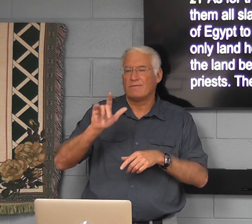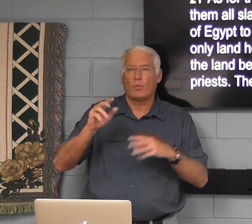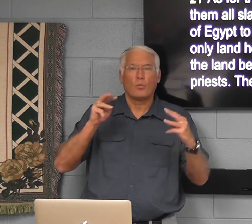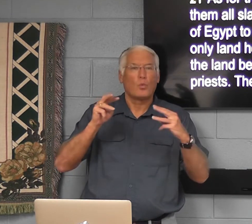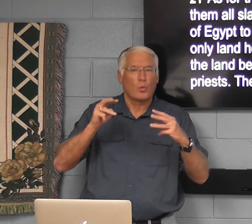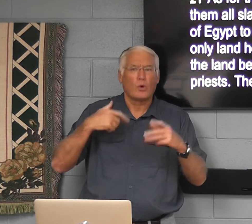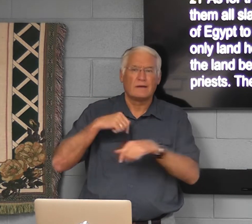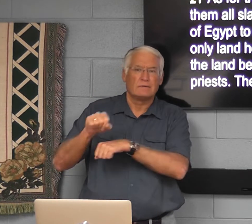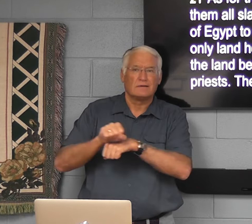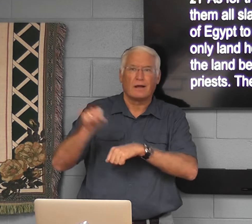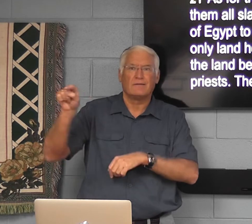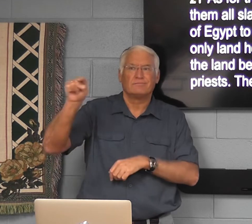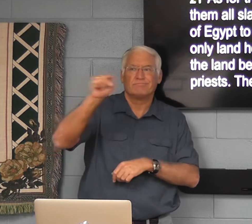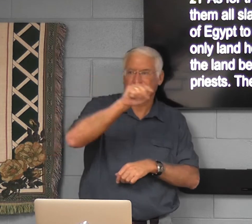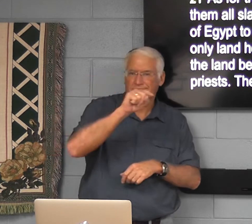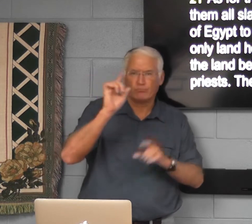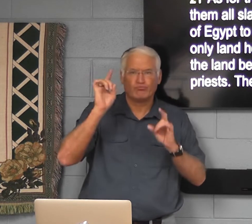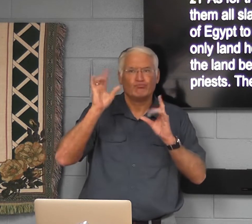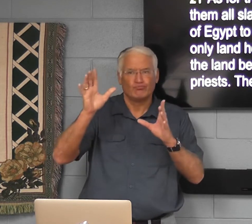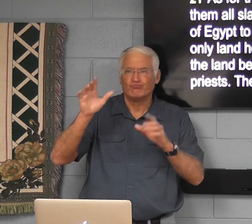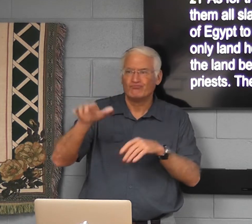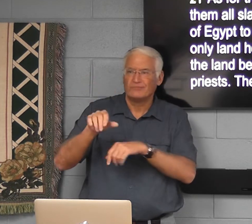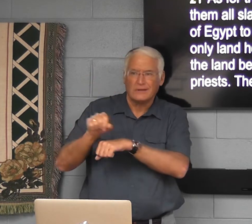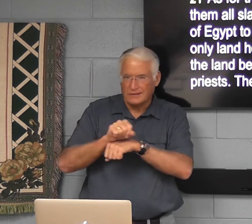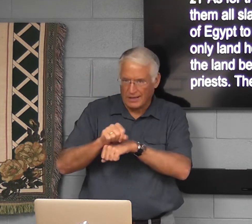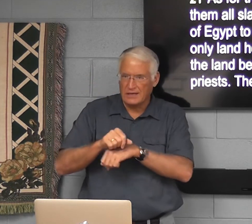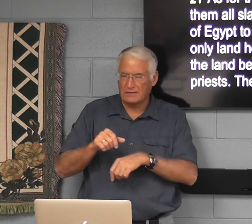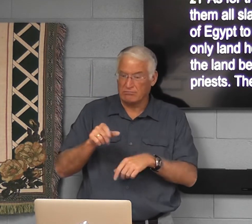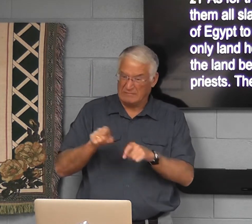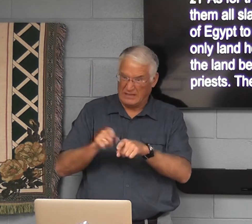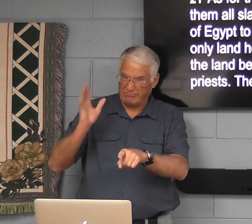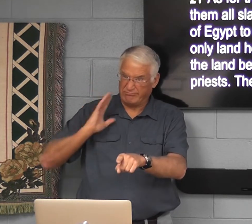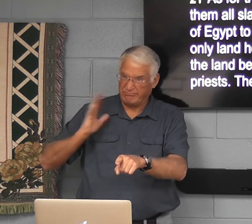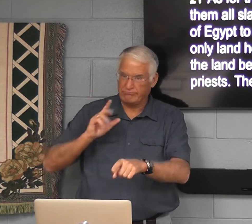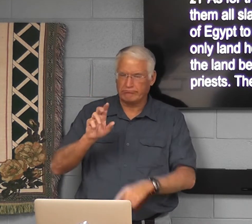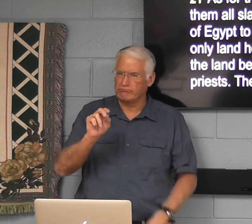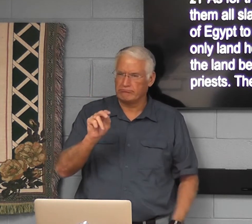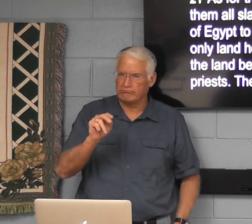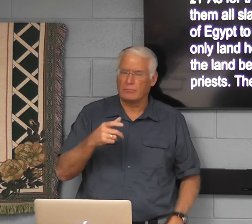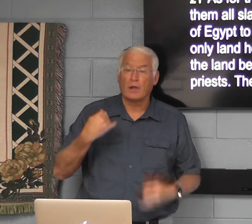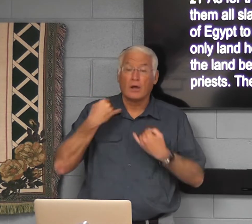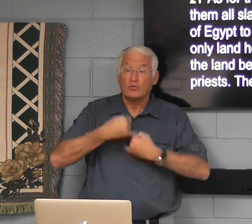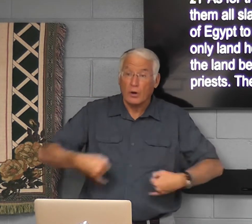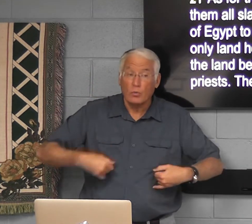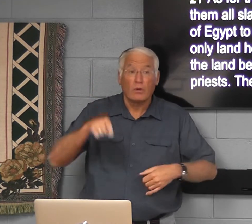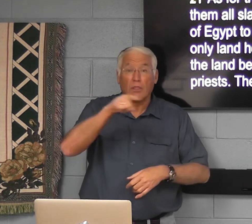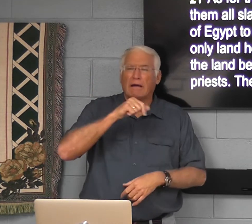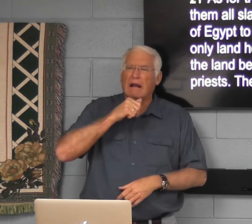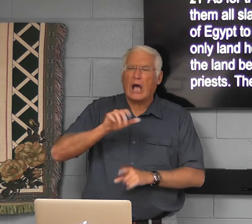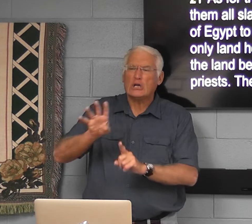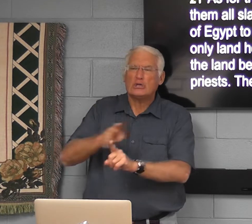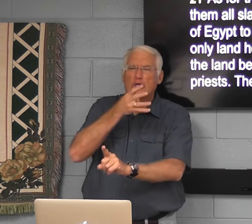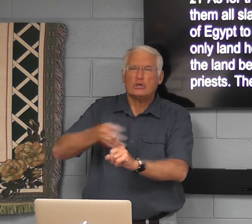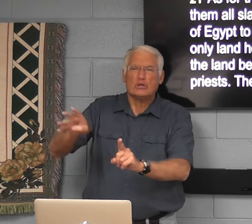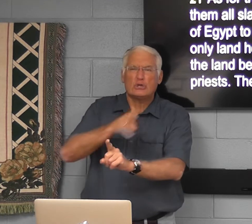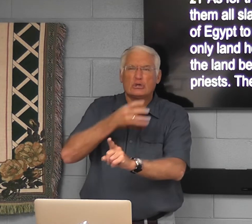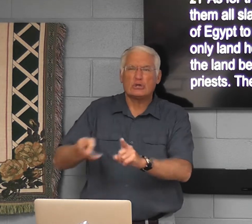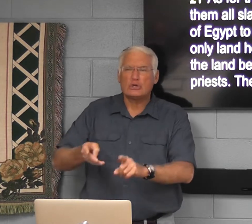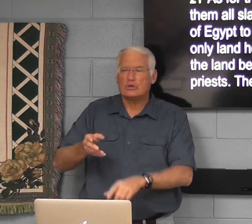Around the Civil War, you know, we had slaves. It was horrible. Is this what we're talking about? No. Joseph, you know, they